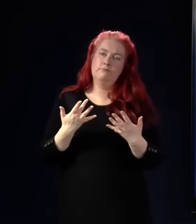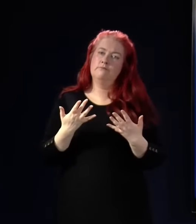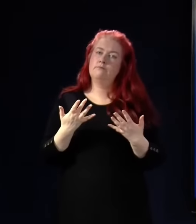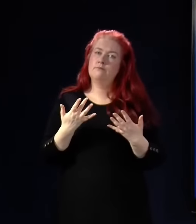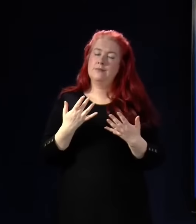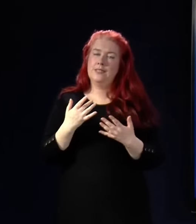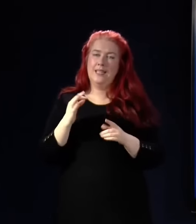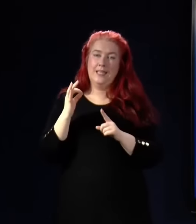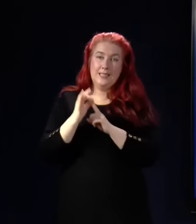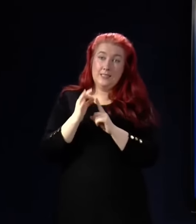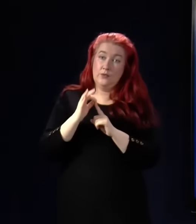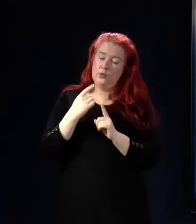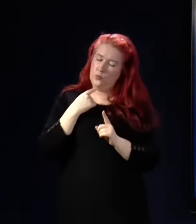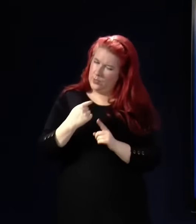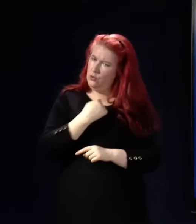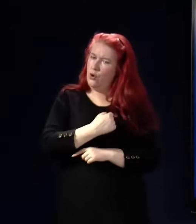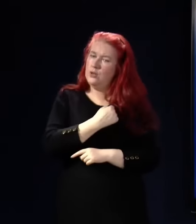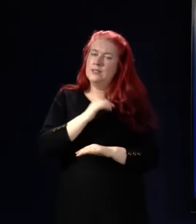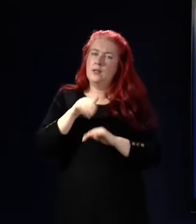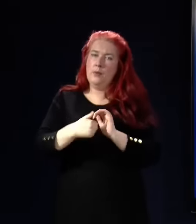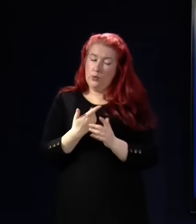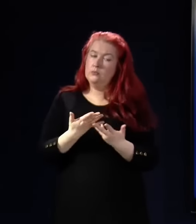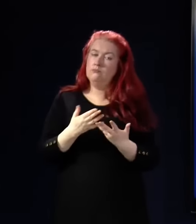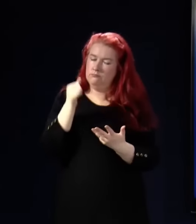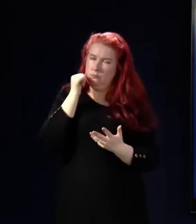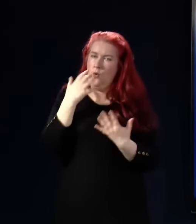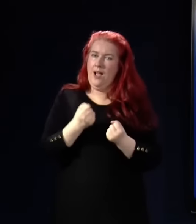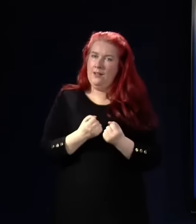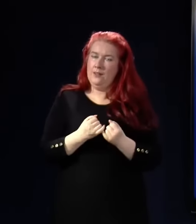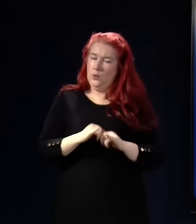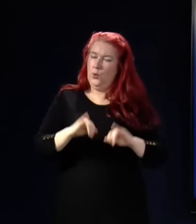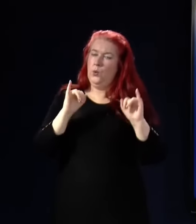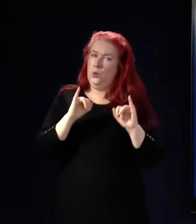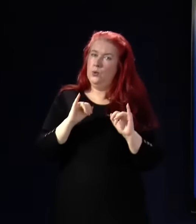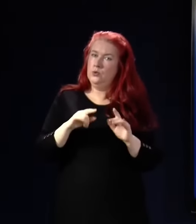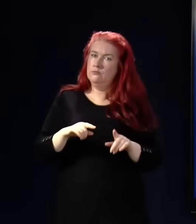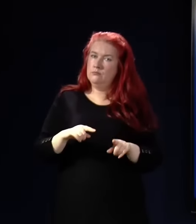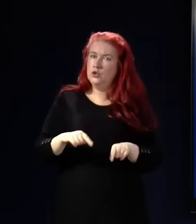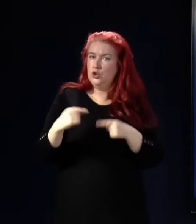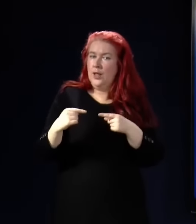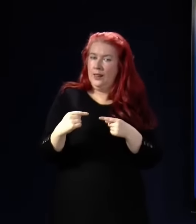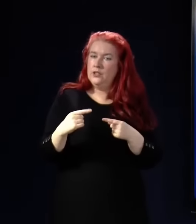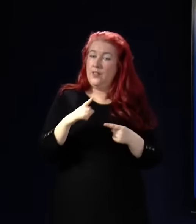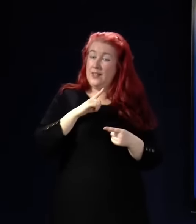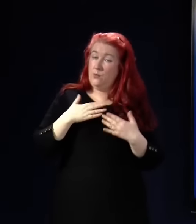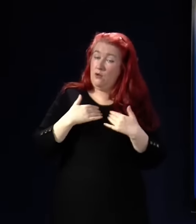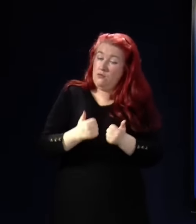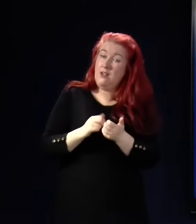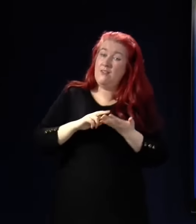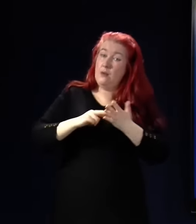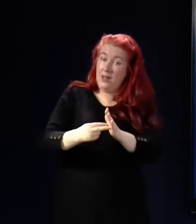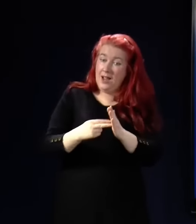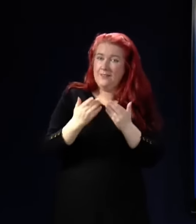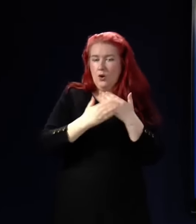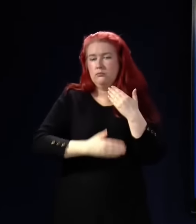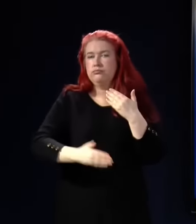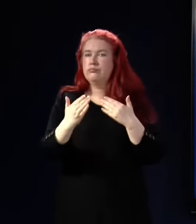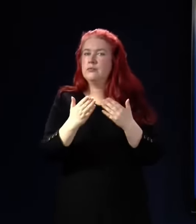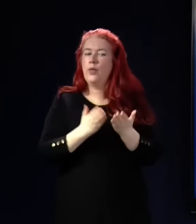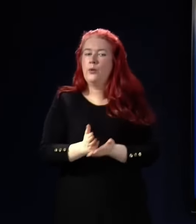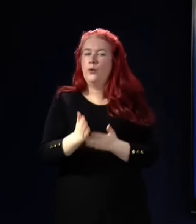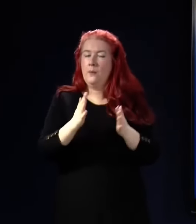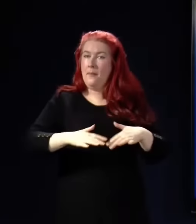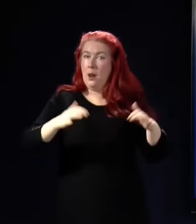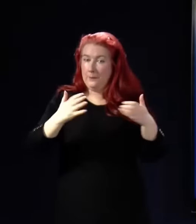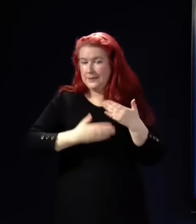about the scale of the challenge that the NHS is facing. It's why a recovery plan, for example, is a recovery plan for the course of this parliamentary term. It's